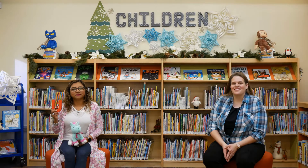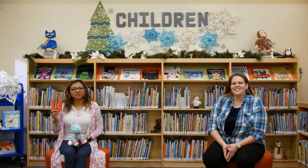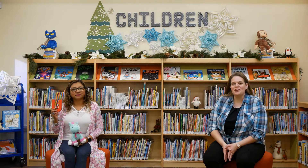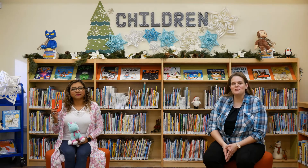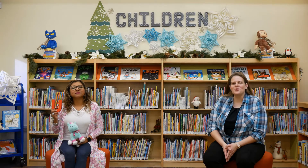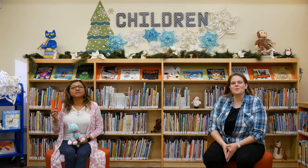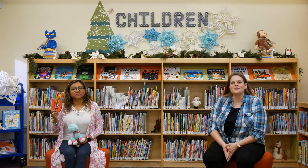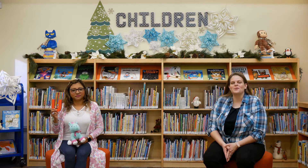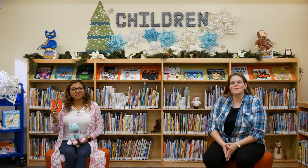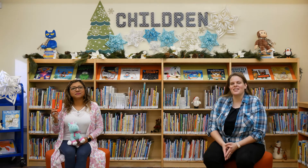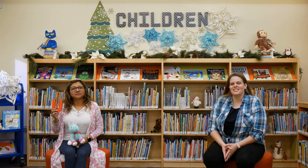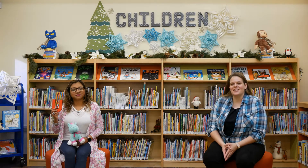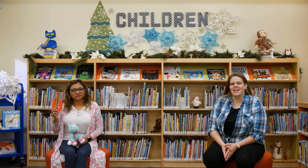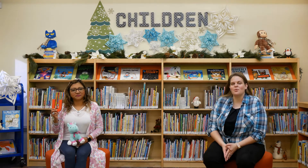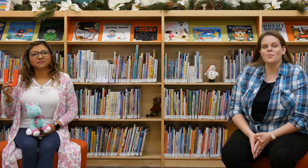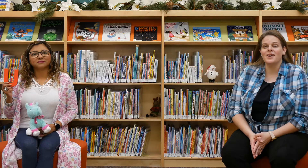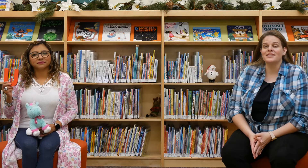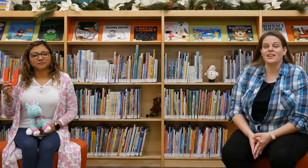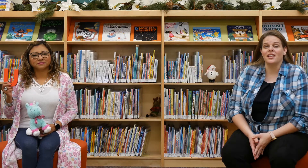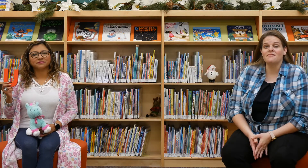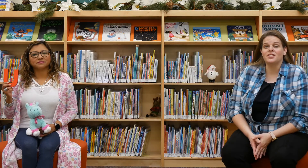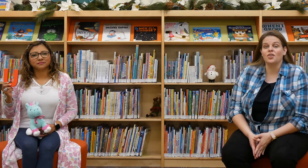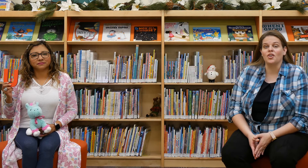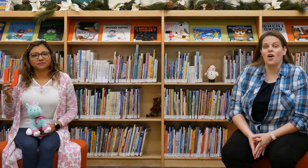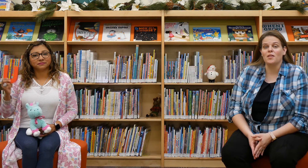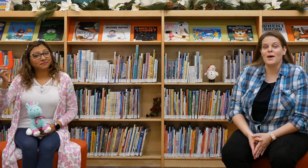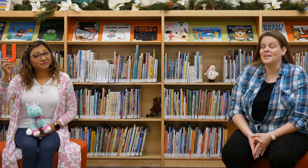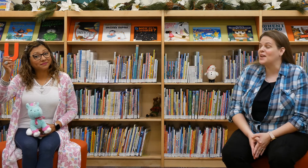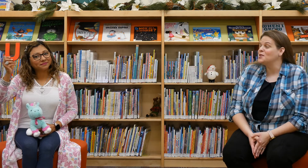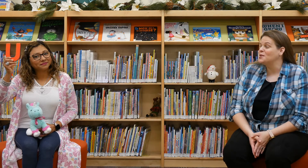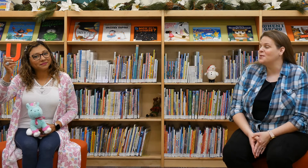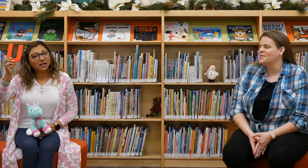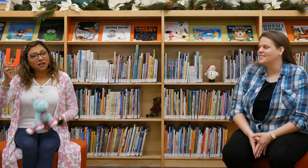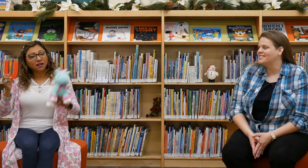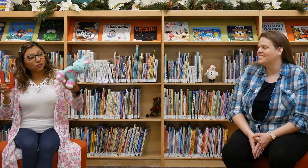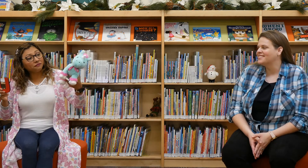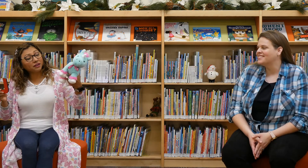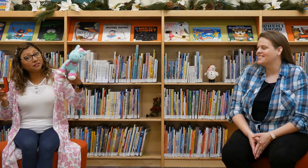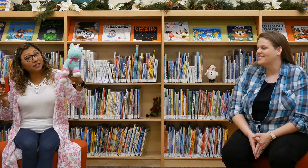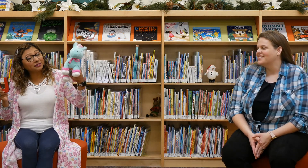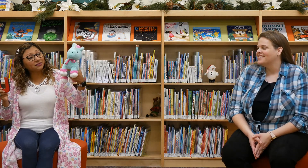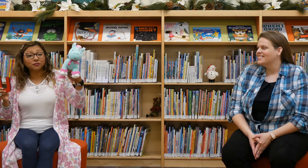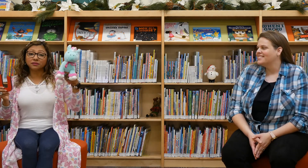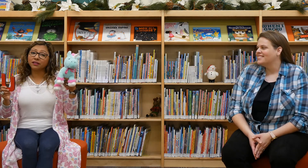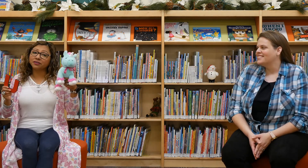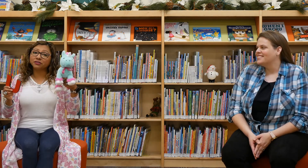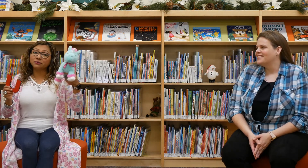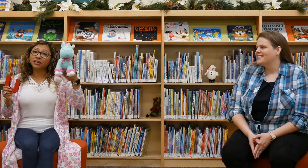Thank you so much for joining us today. We hope you guys had a lot of fun learning all about the letter U. And all the fun things that start with the letter U like